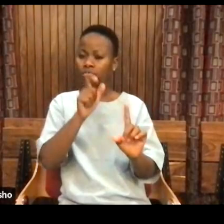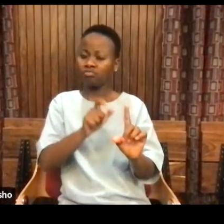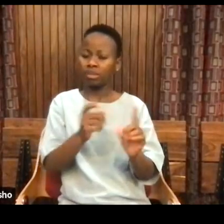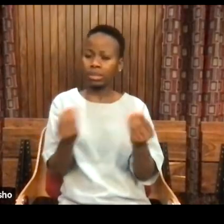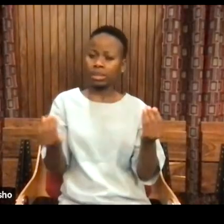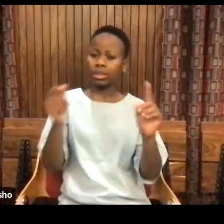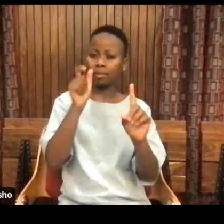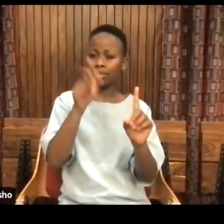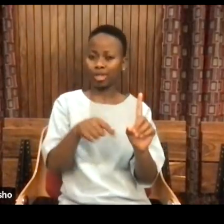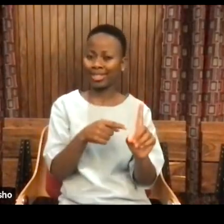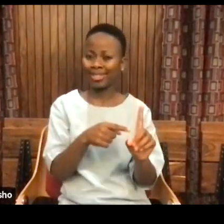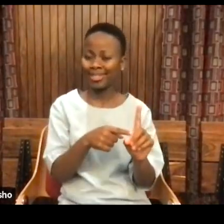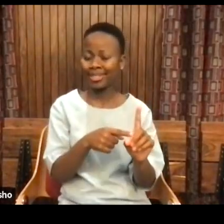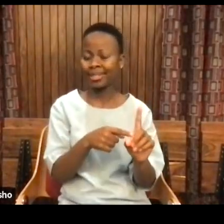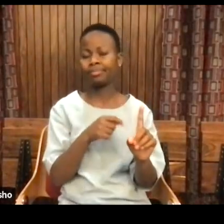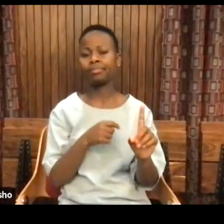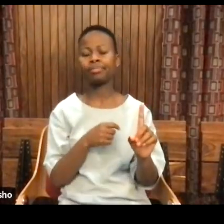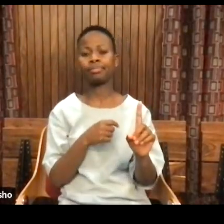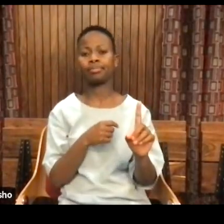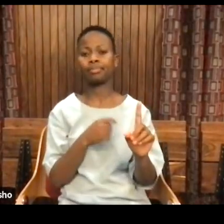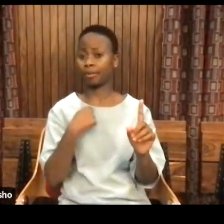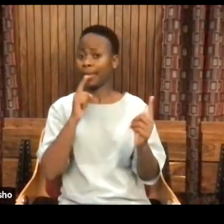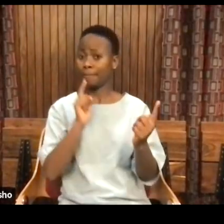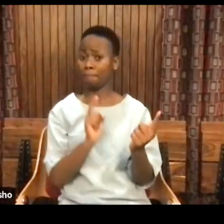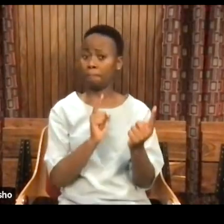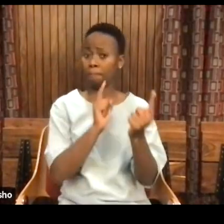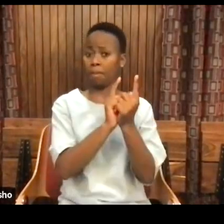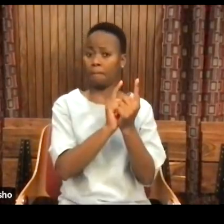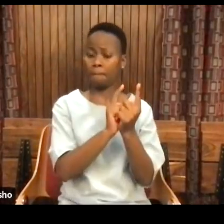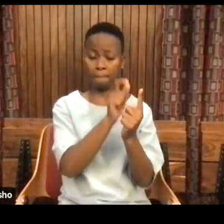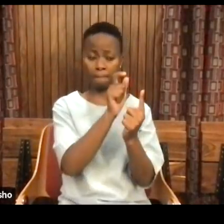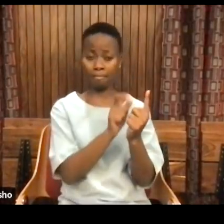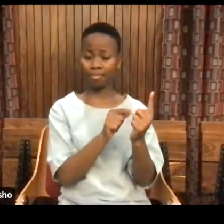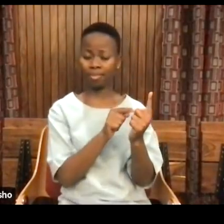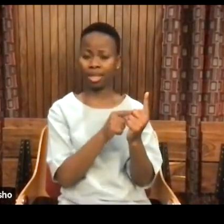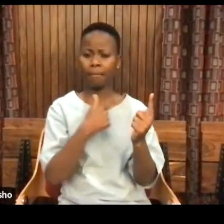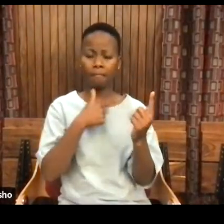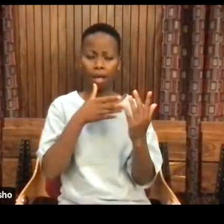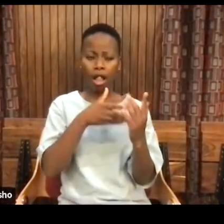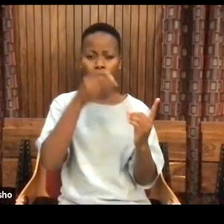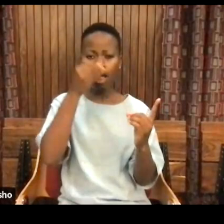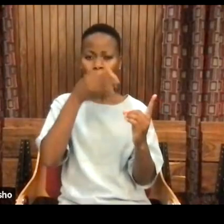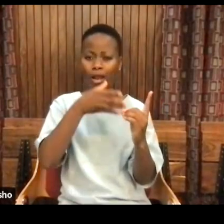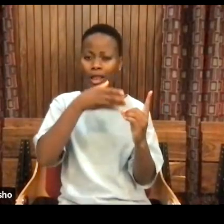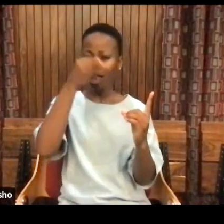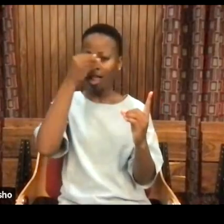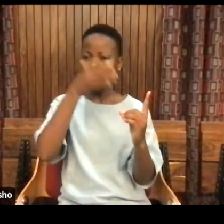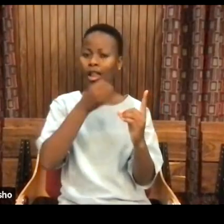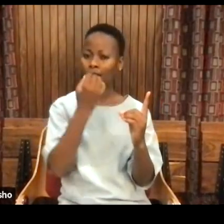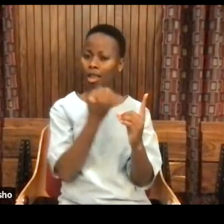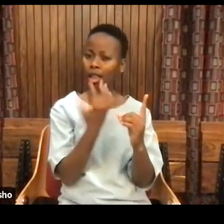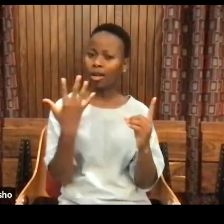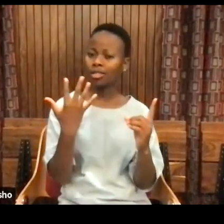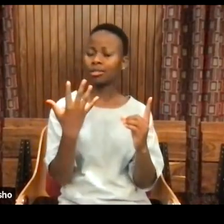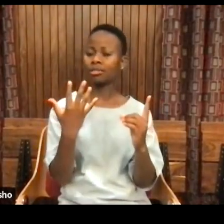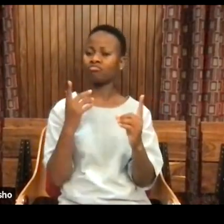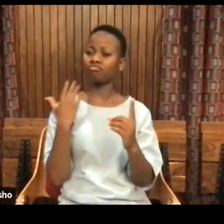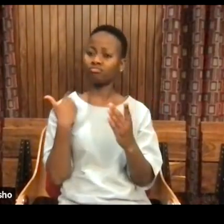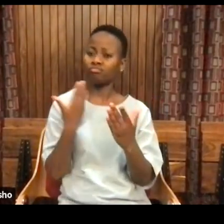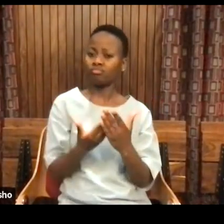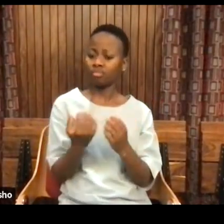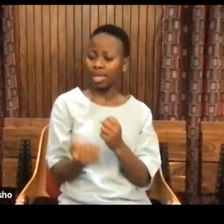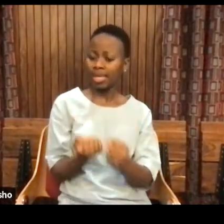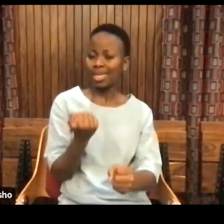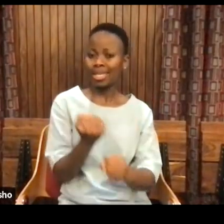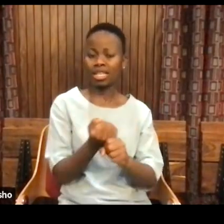And in that meeting, I learned so much as we communicated over the years. We spoke with each one